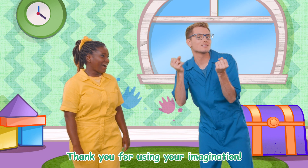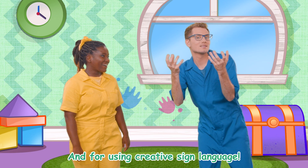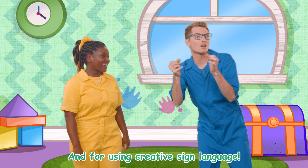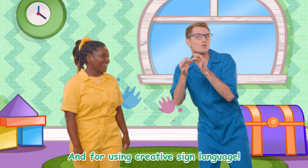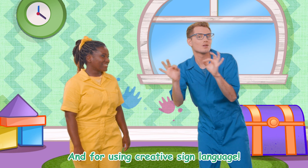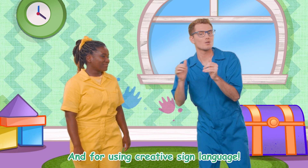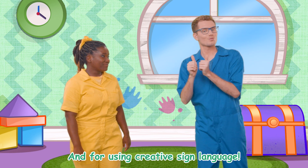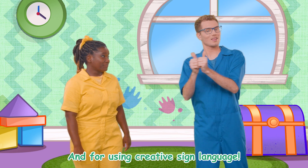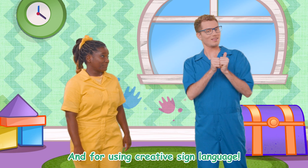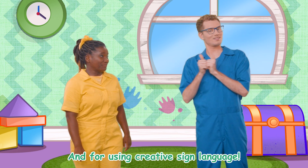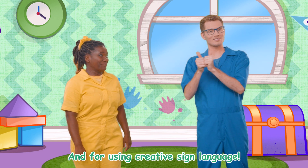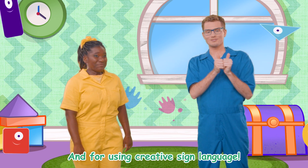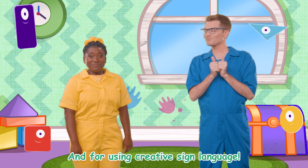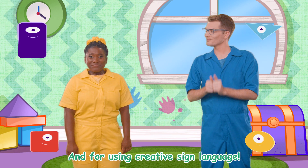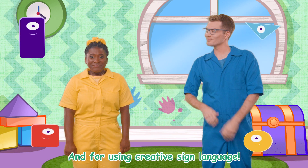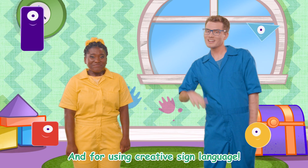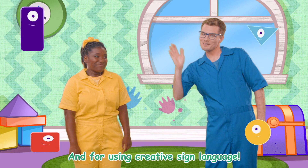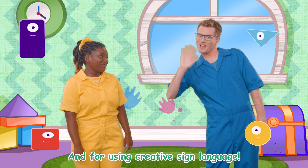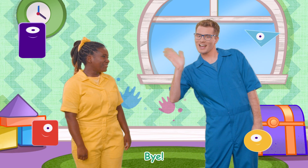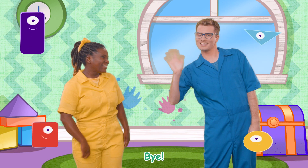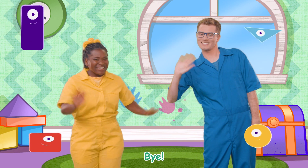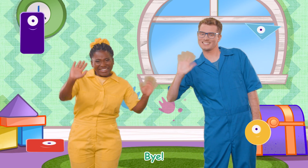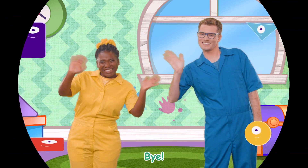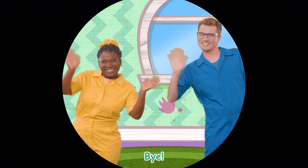and for using creative sign language. Bye! Bye!